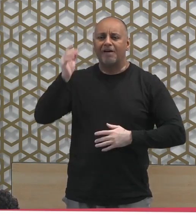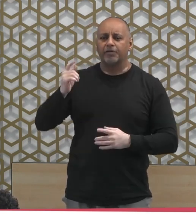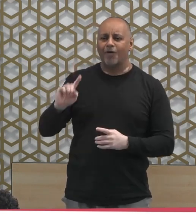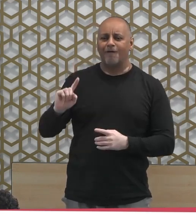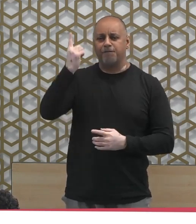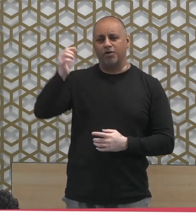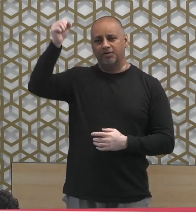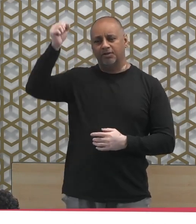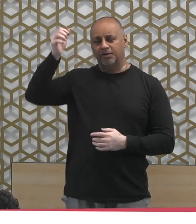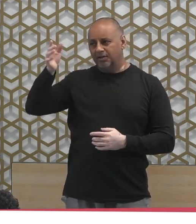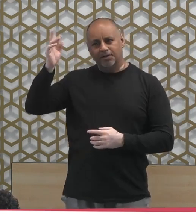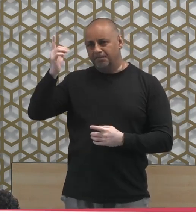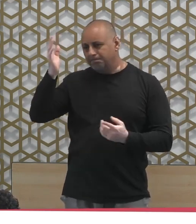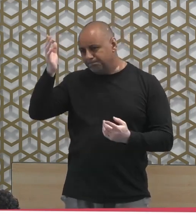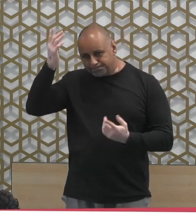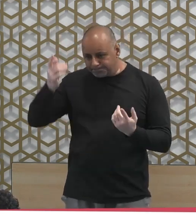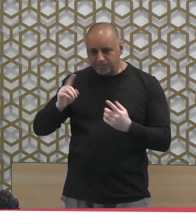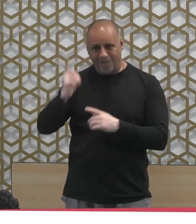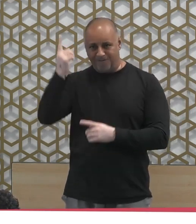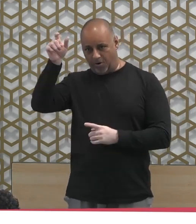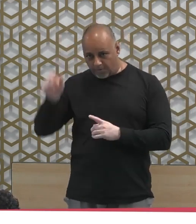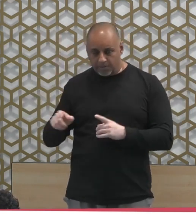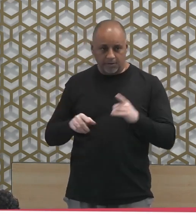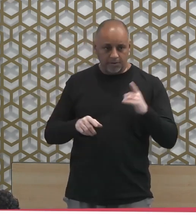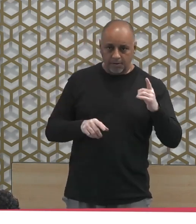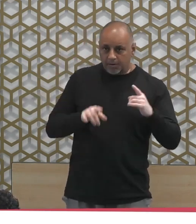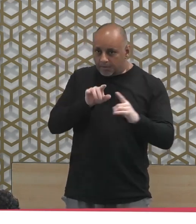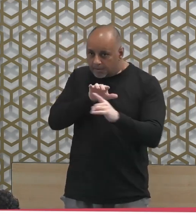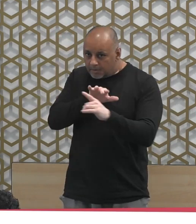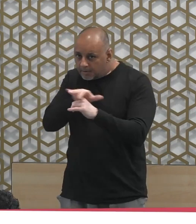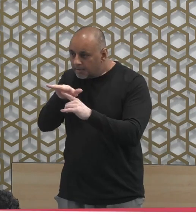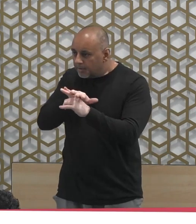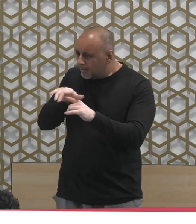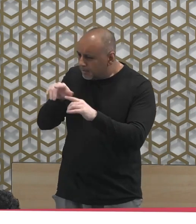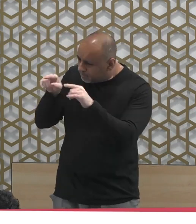Did Iblis simply say, from the tree? Disobey Allah tabarak wa ta'ala? No.